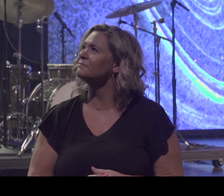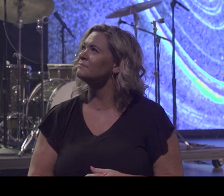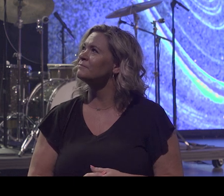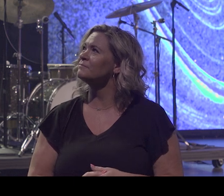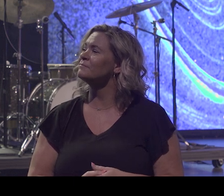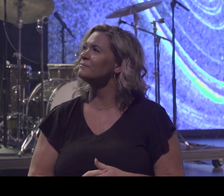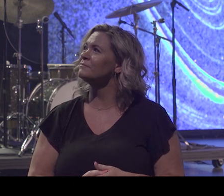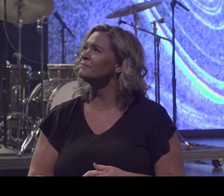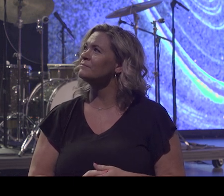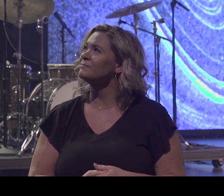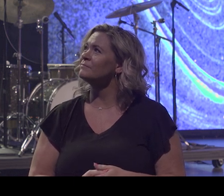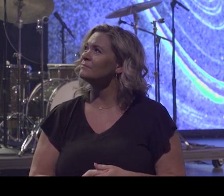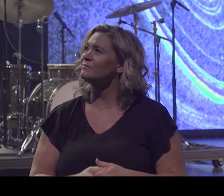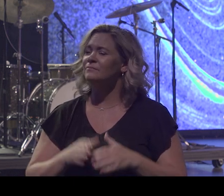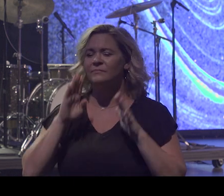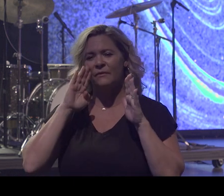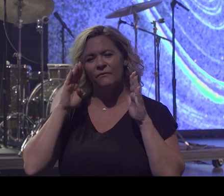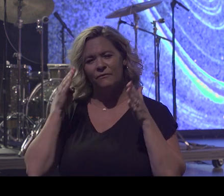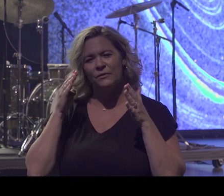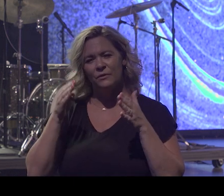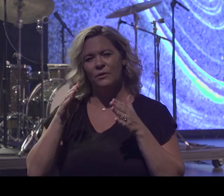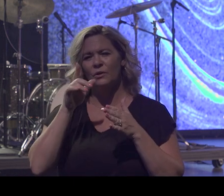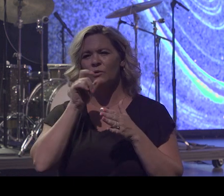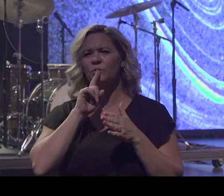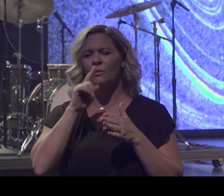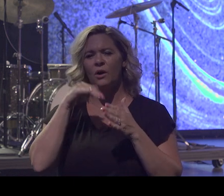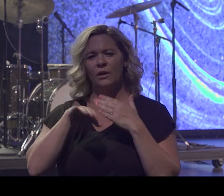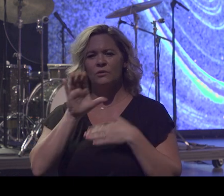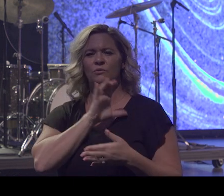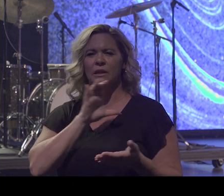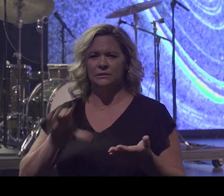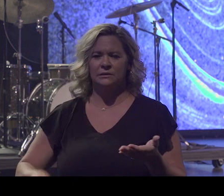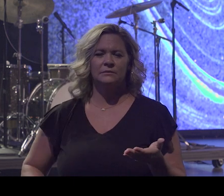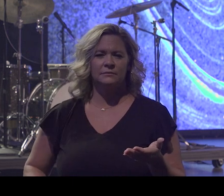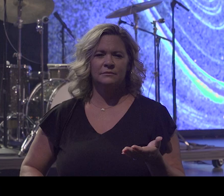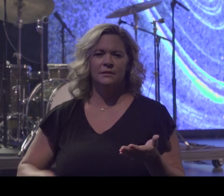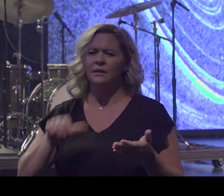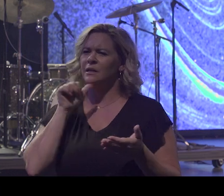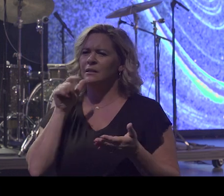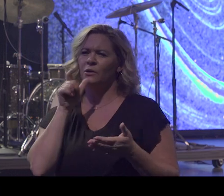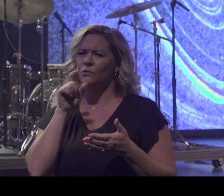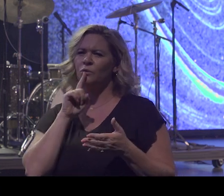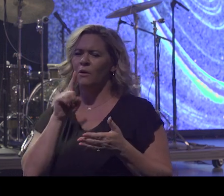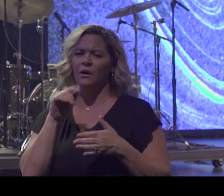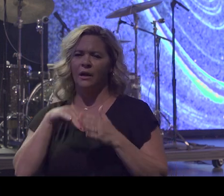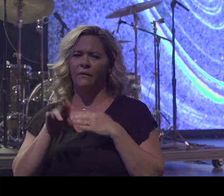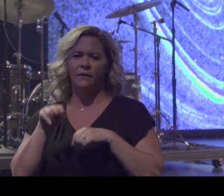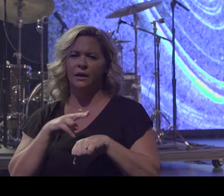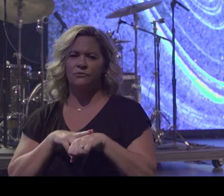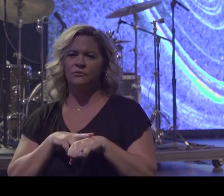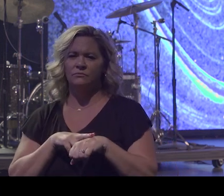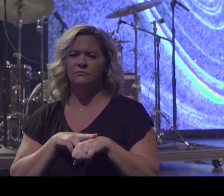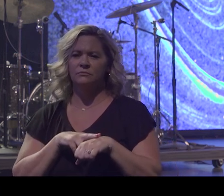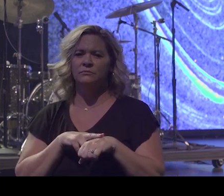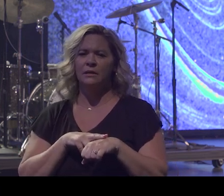to stay focused on who you are in Christ, not who you are in the natural, because that's going to pass away.